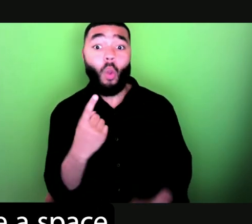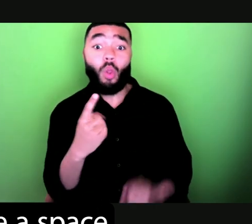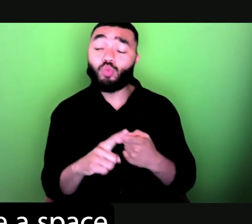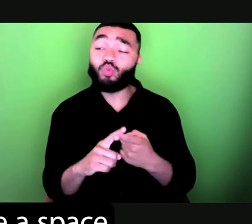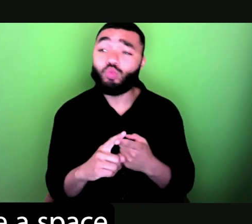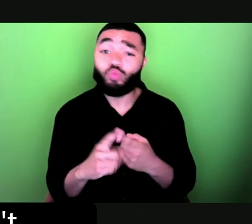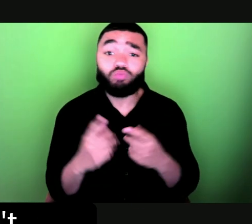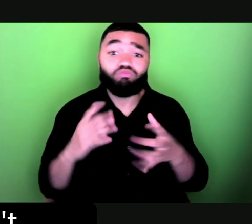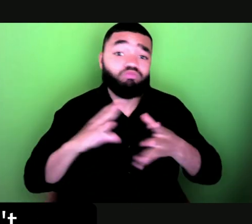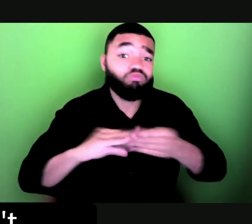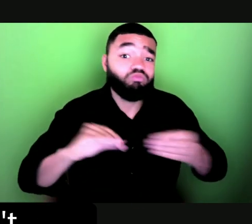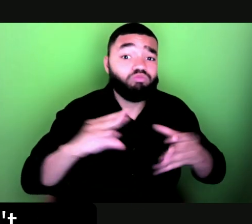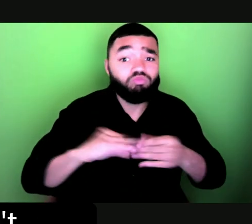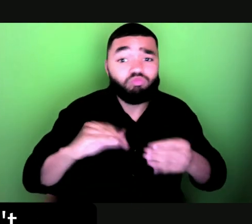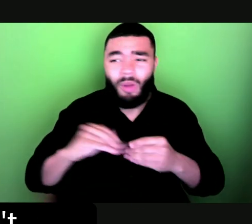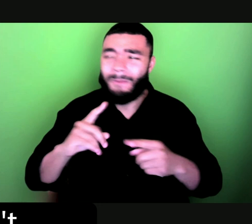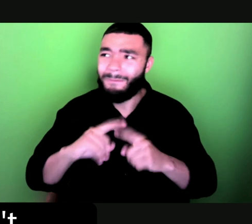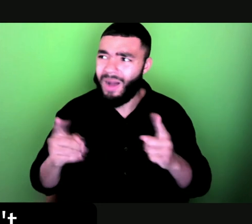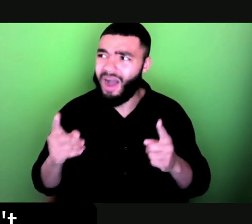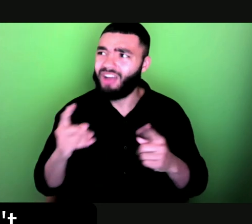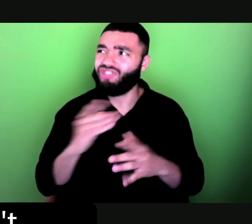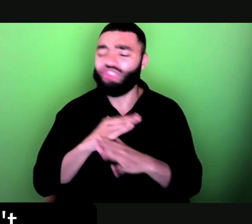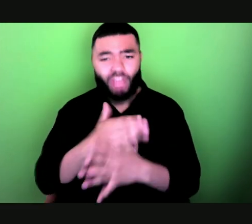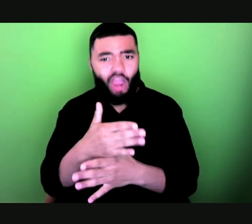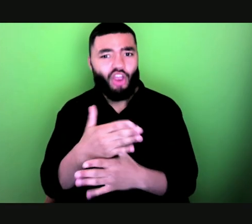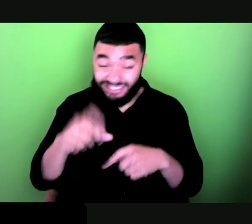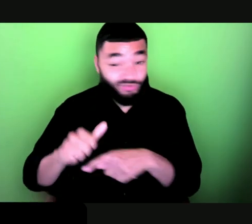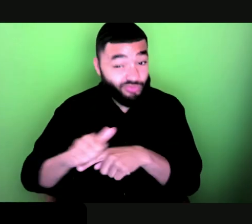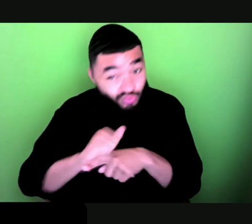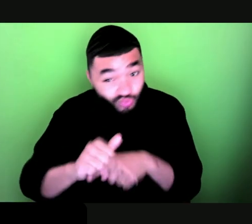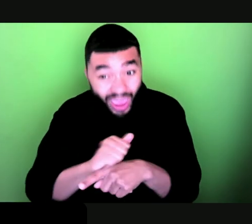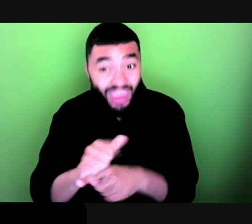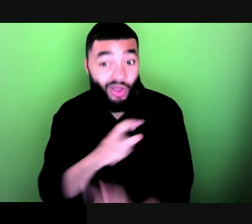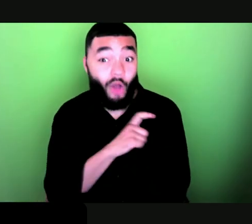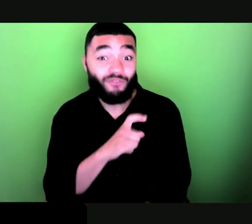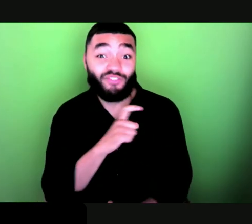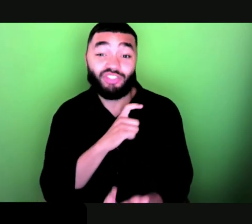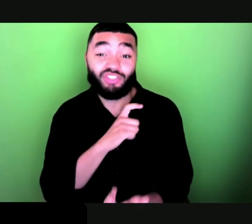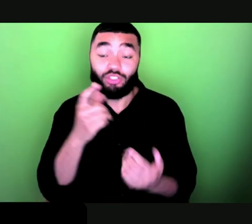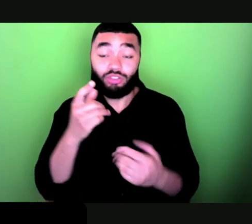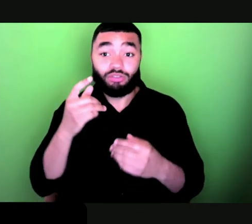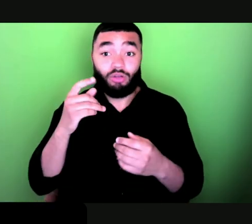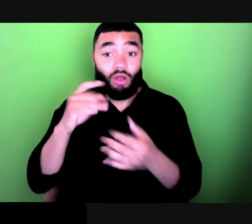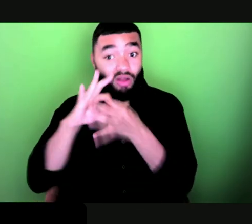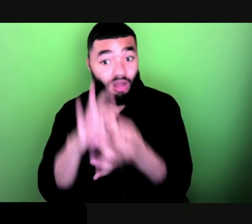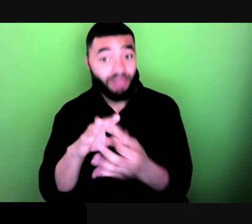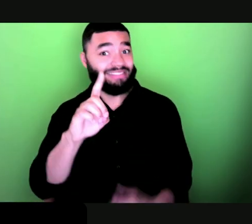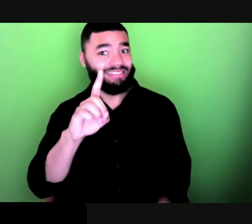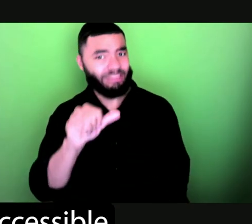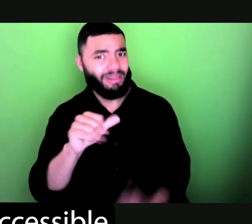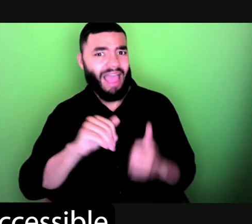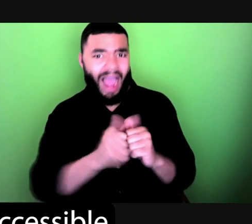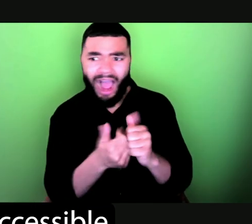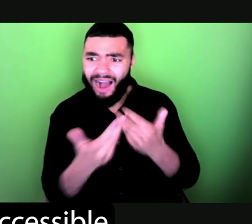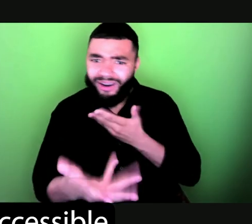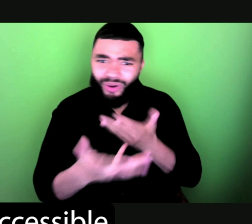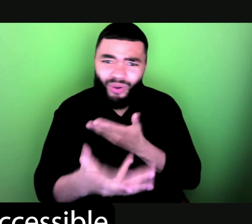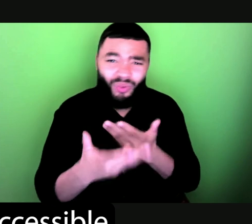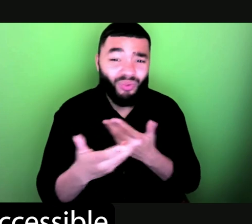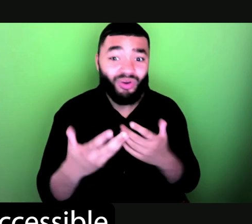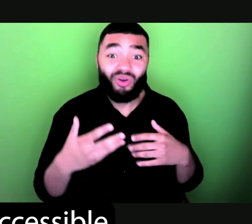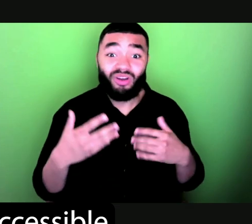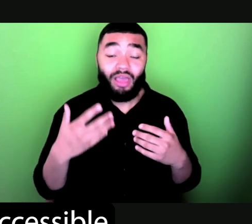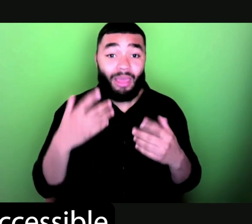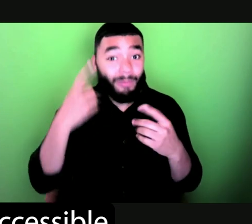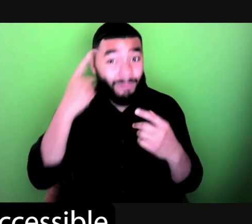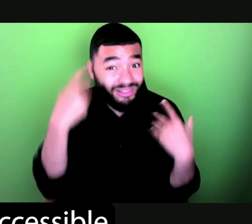just have a space to heal that wasn't carceral or involuntary, that are led for and by us to keep us, you know, keep the world